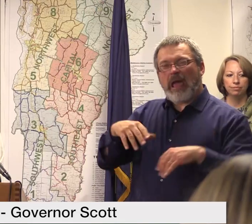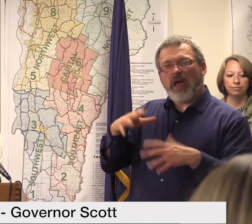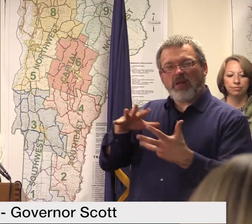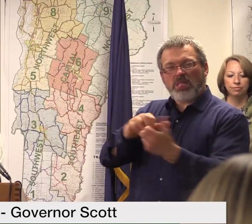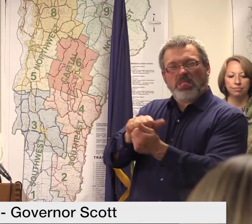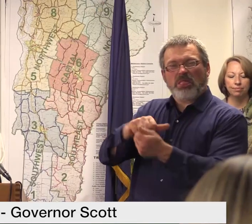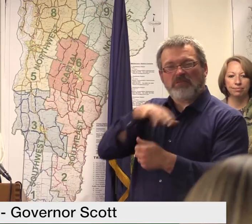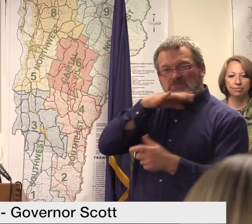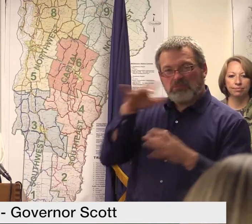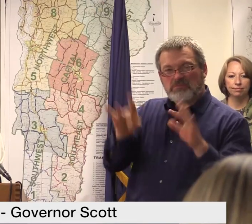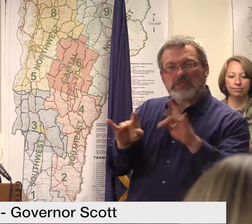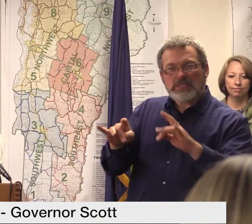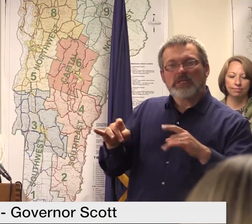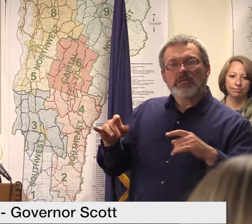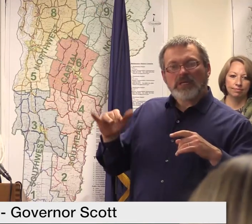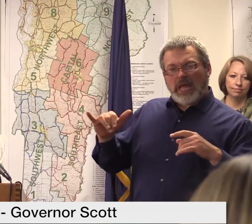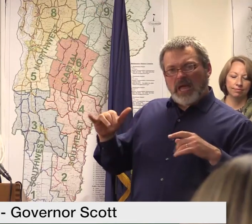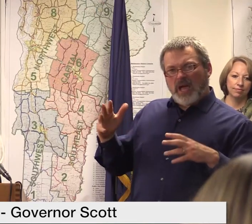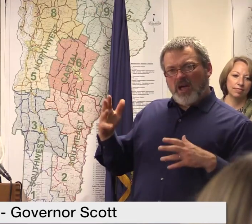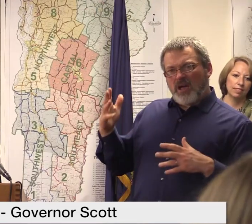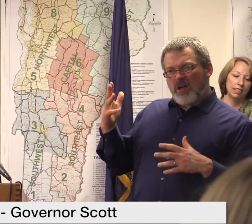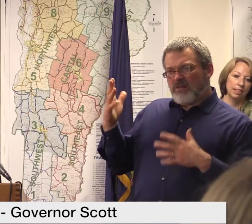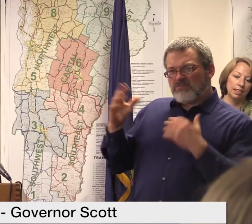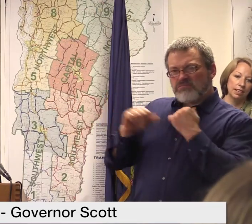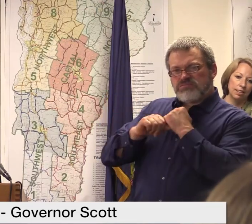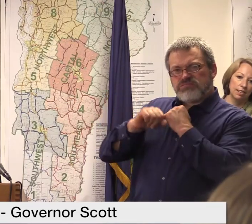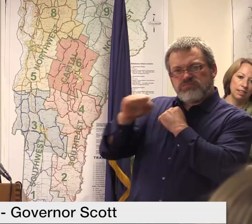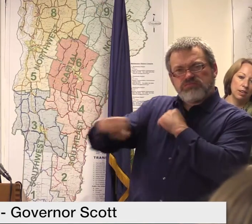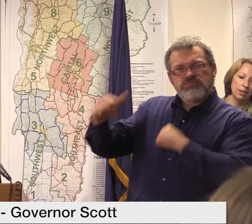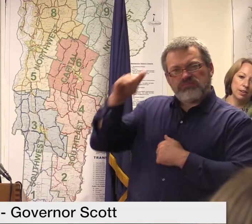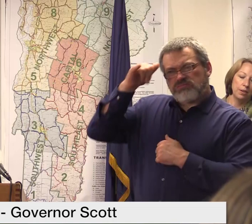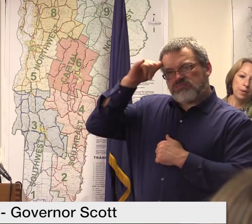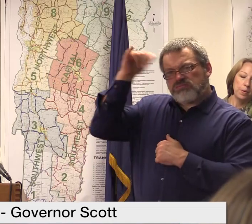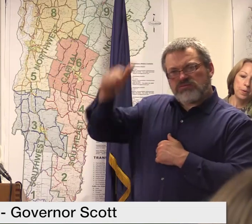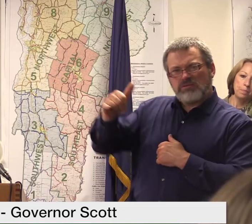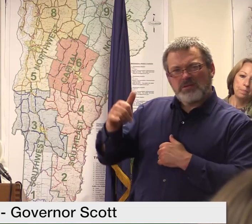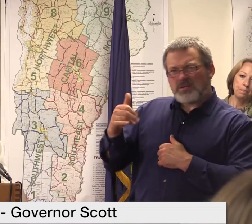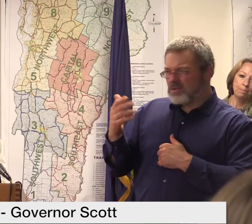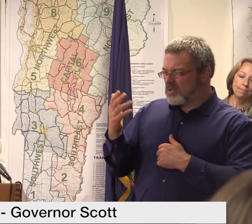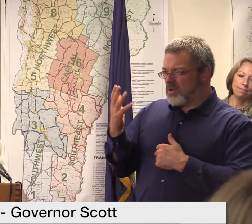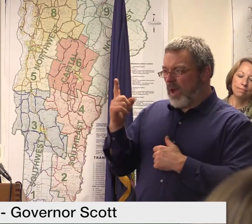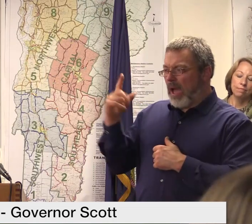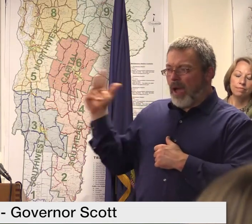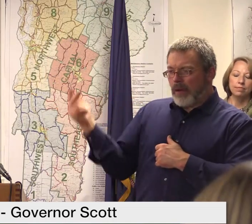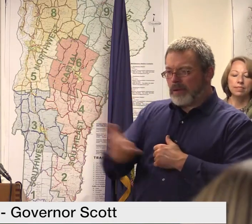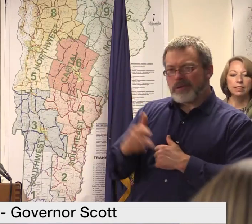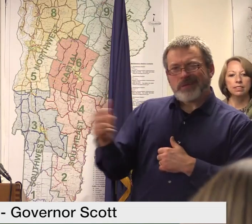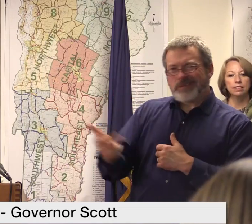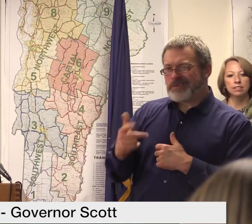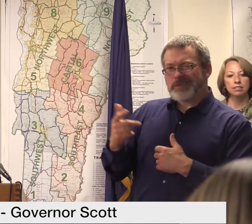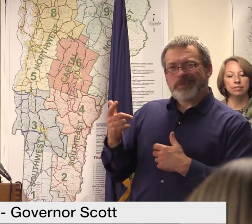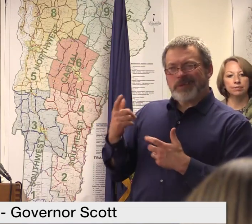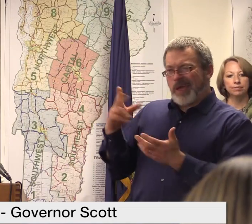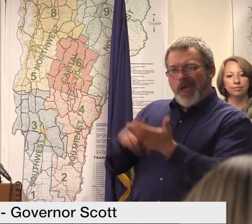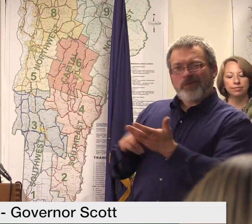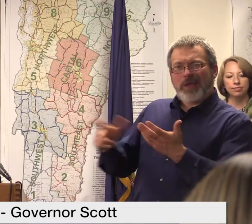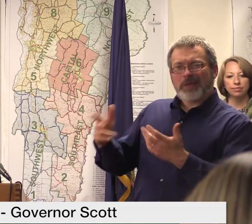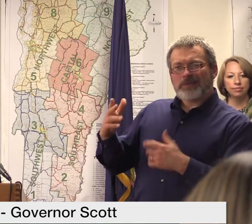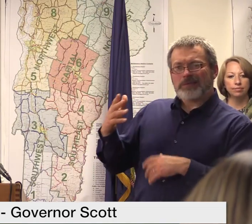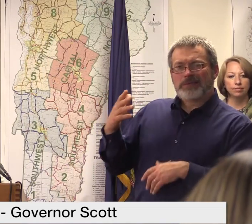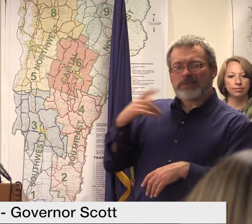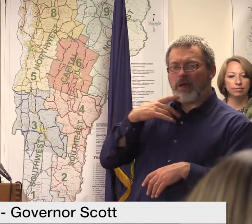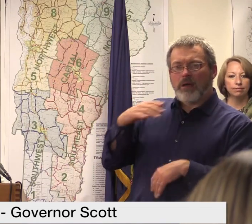why it was taking so long to get the debris out of the downtown areas and one of the contractors suggested to us that